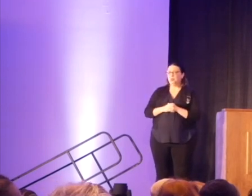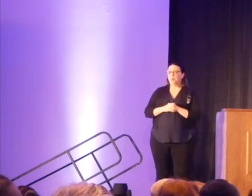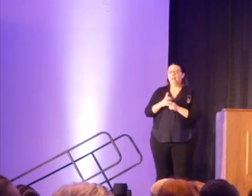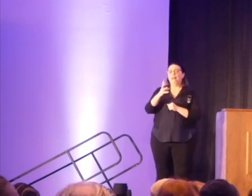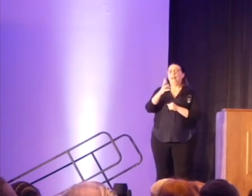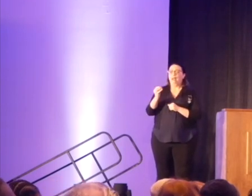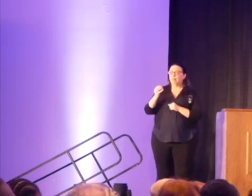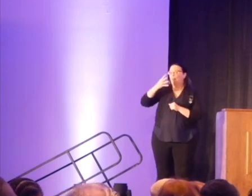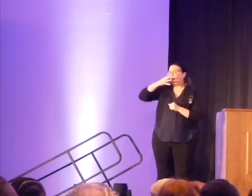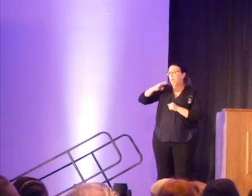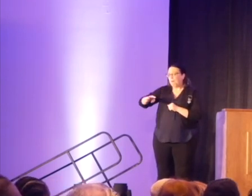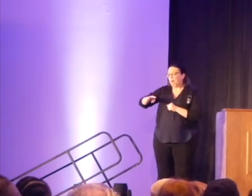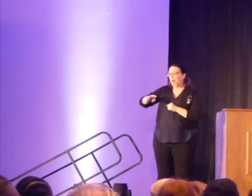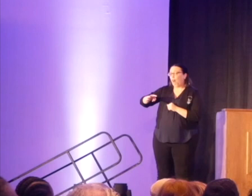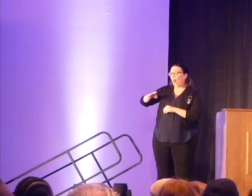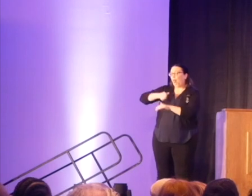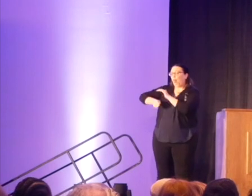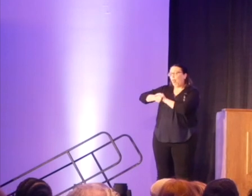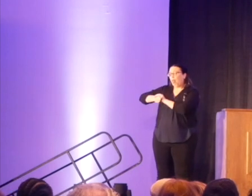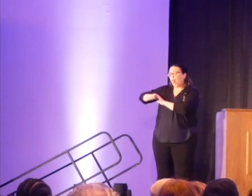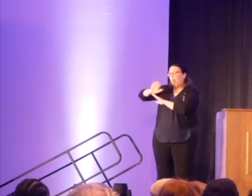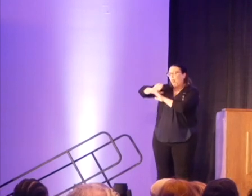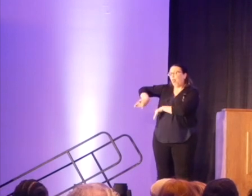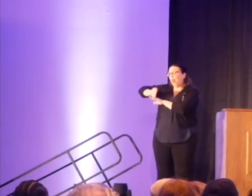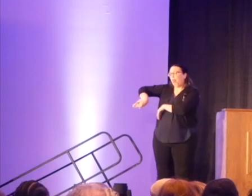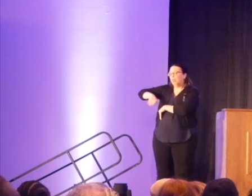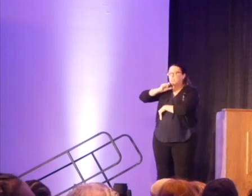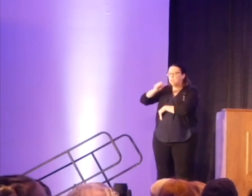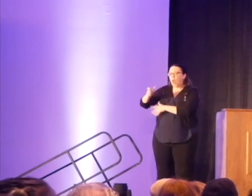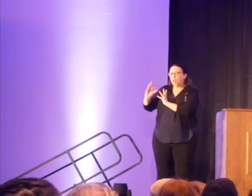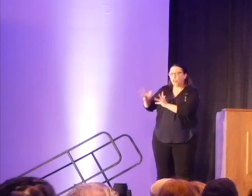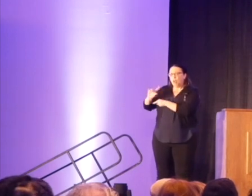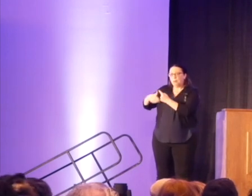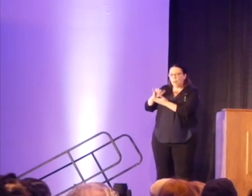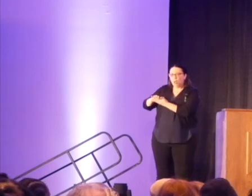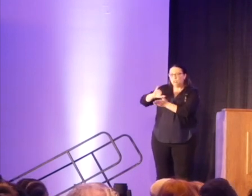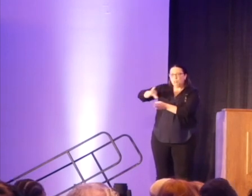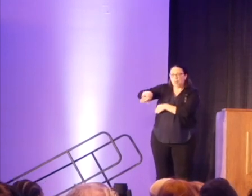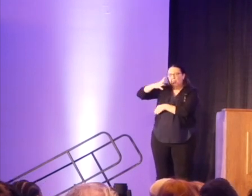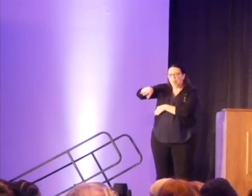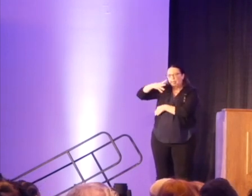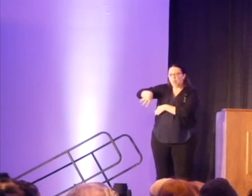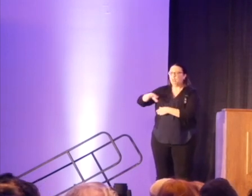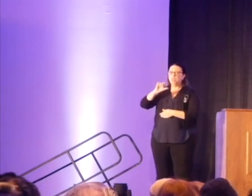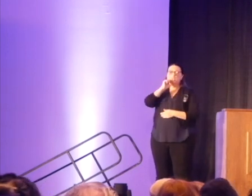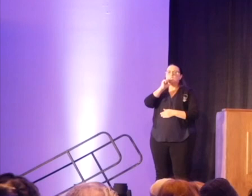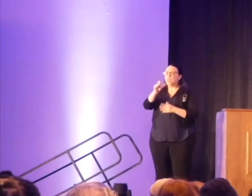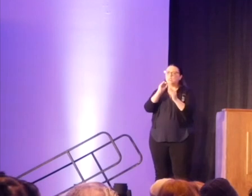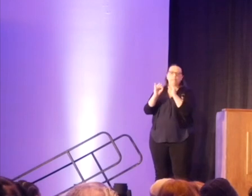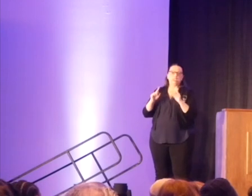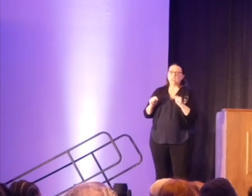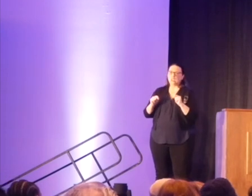And ignoring it and not having the conversations does not fix it. The Band-Aids that we have put on